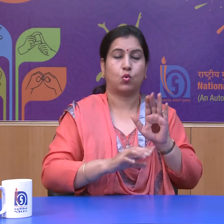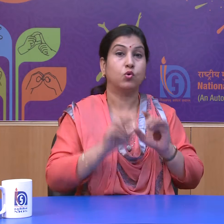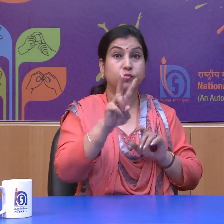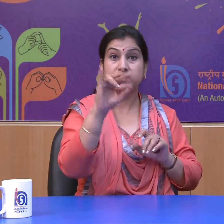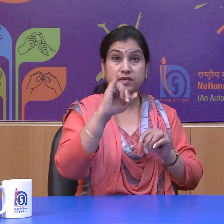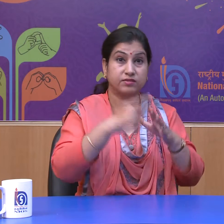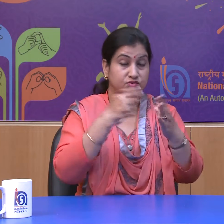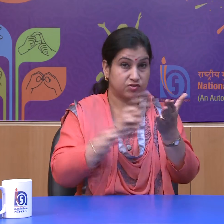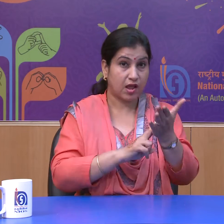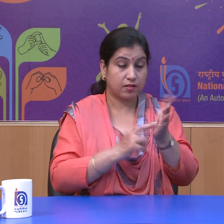1950.